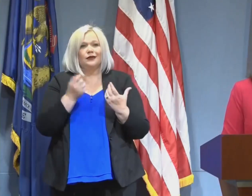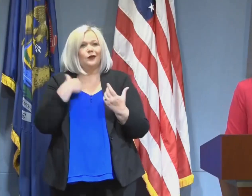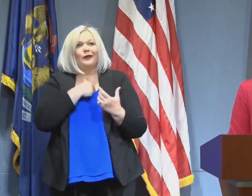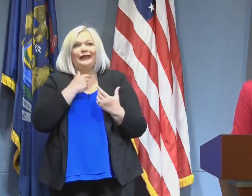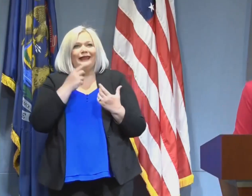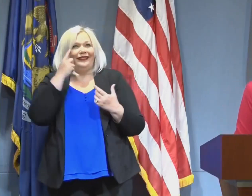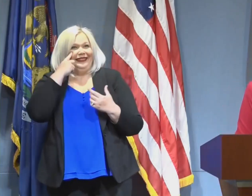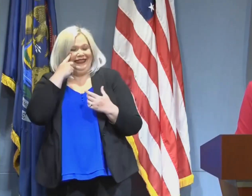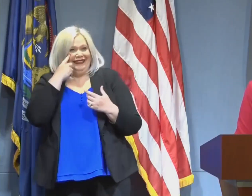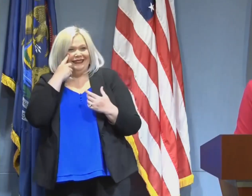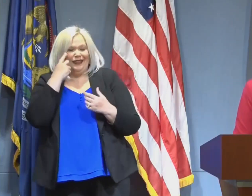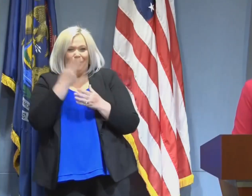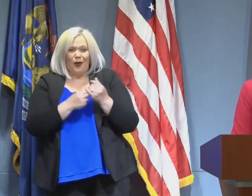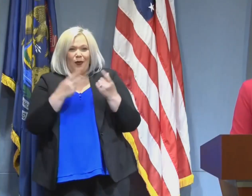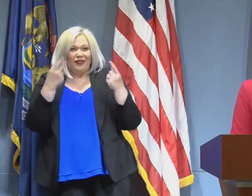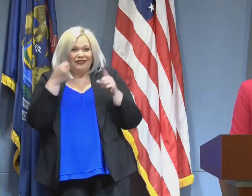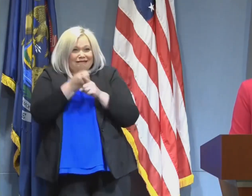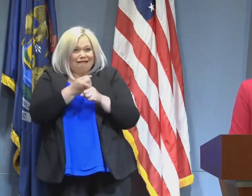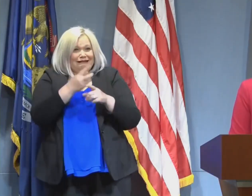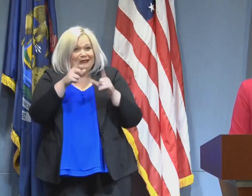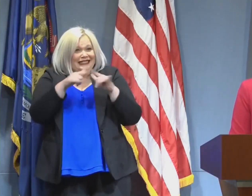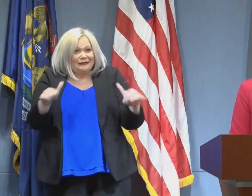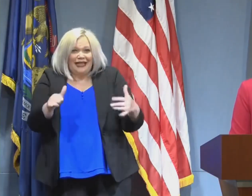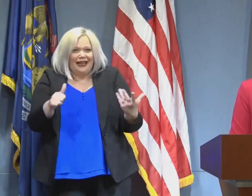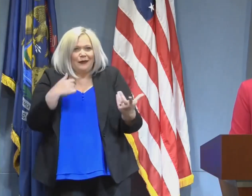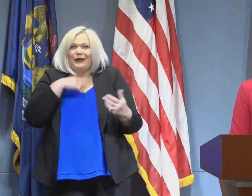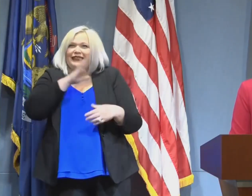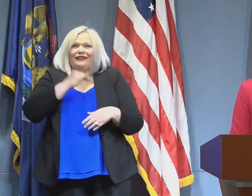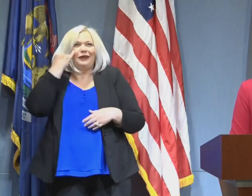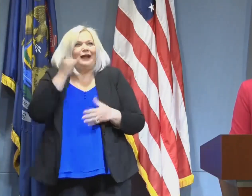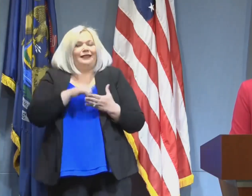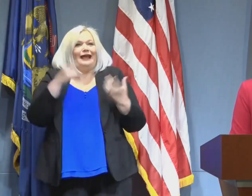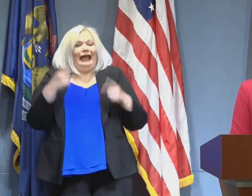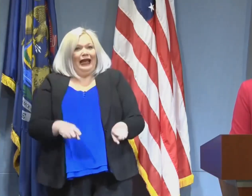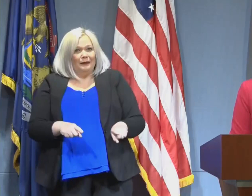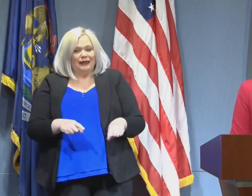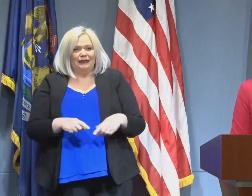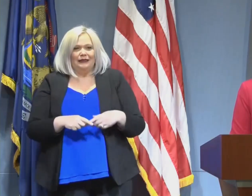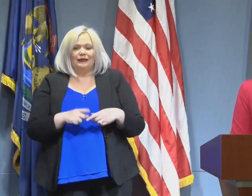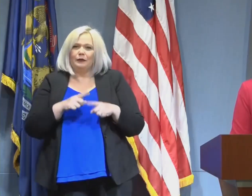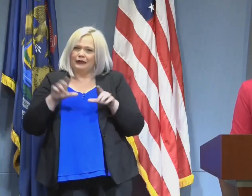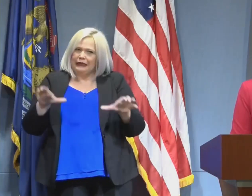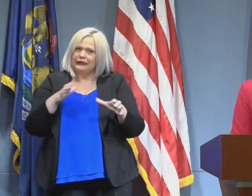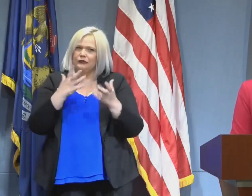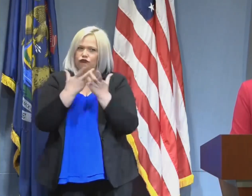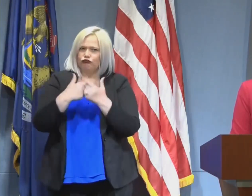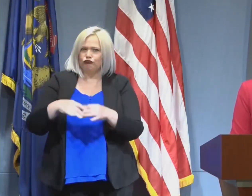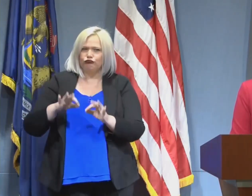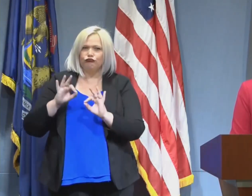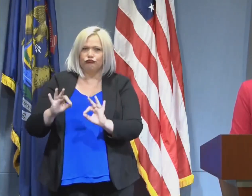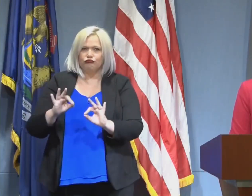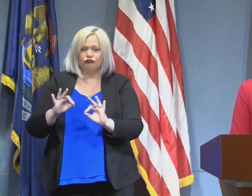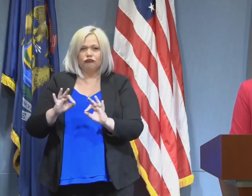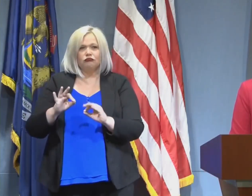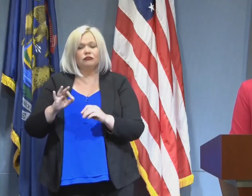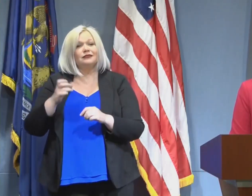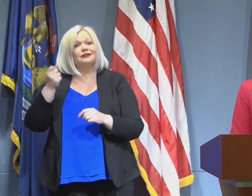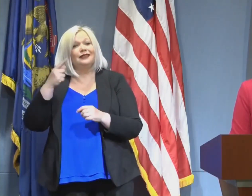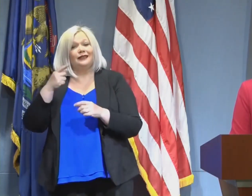but they rose to the occasion and I think that they've done it well. Going forward, I mean, decisions are going to be driven by the local leadership.